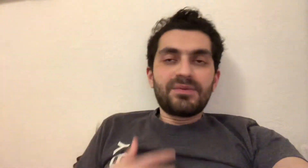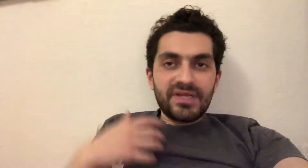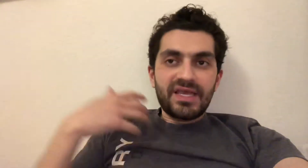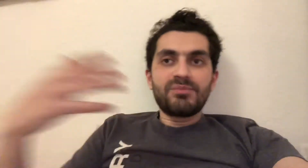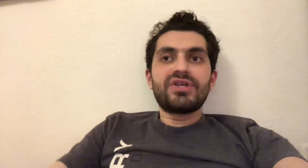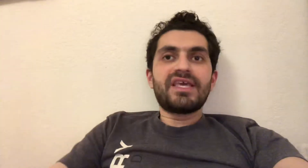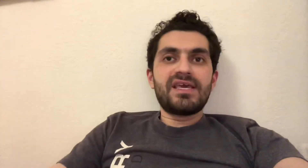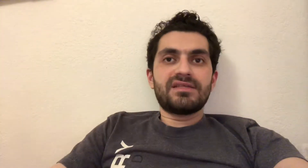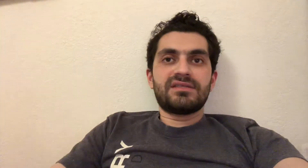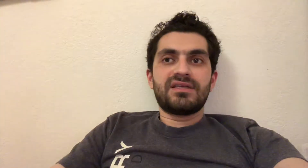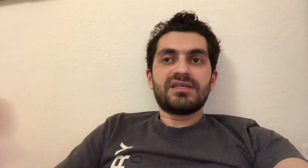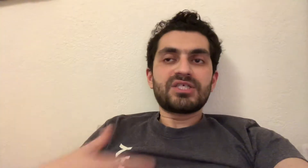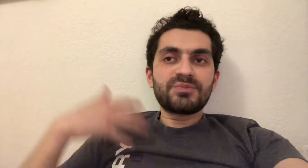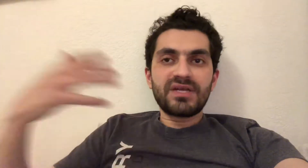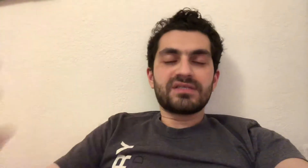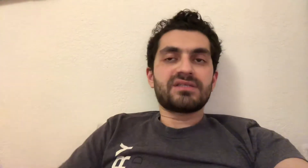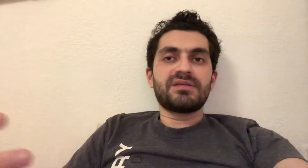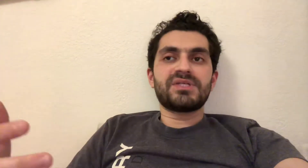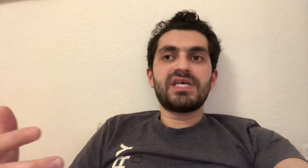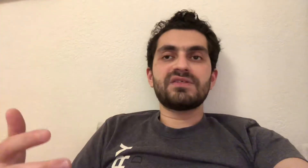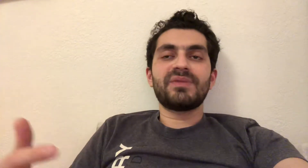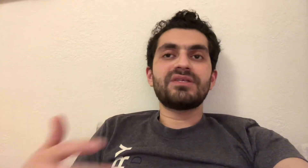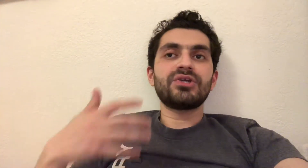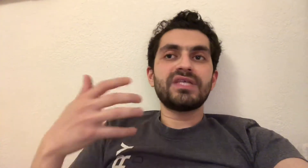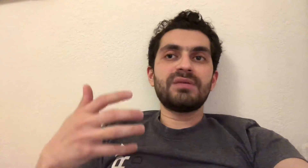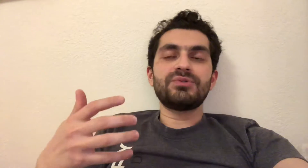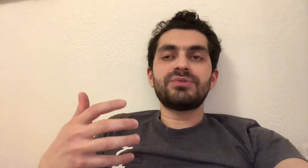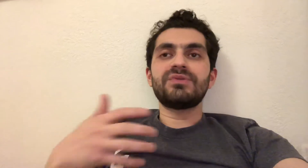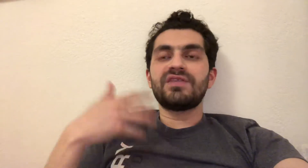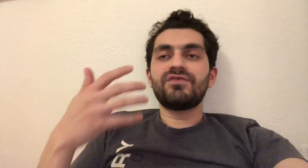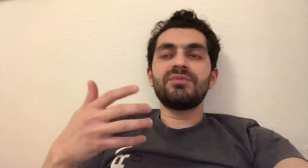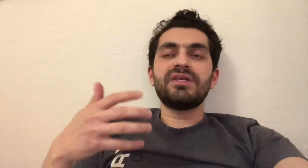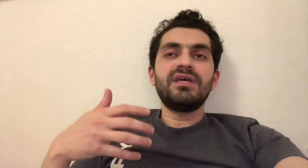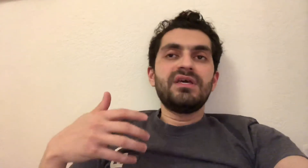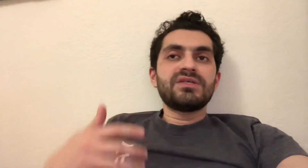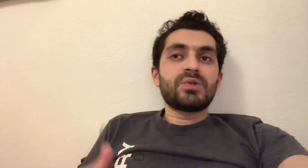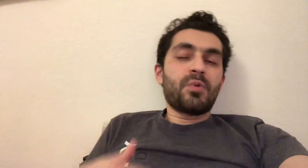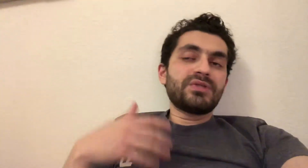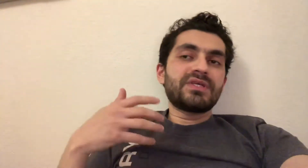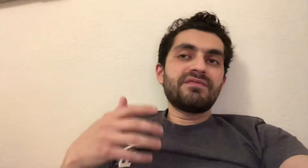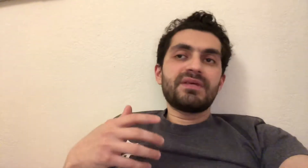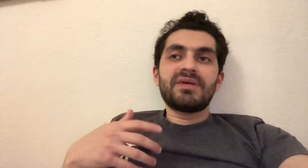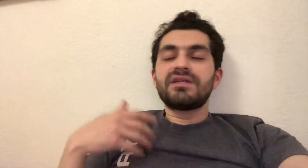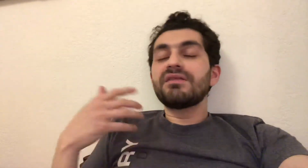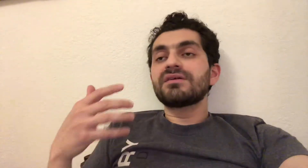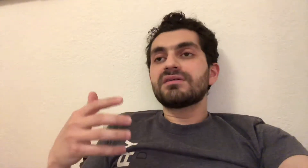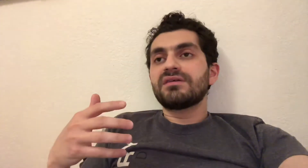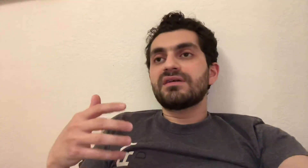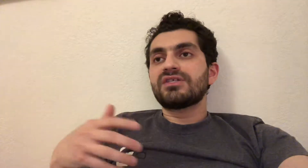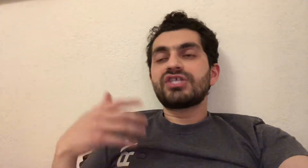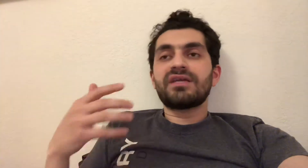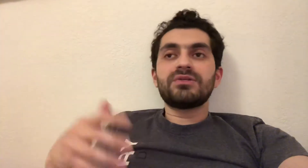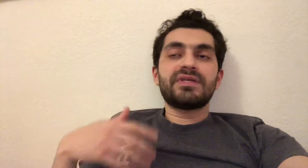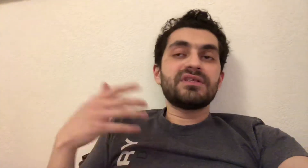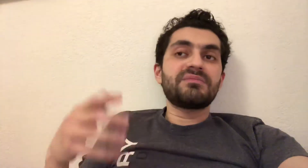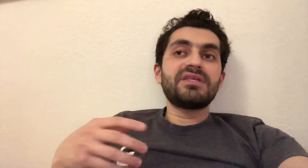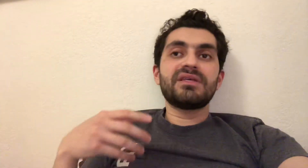they want to communicate and express themselves, but they're not able to do that verbally. So we want to give them another channel, another medium